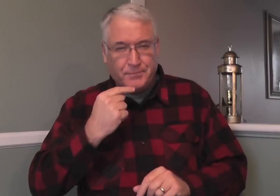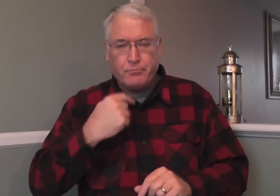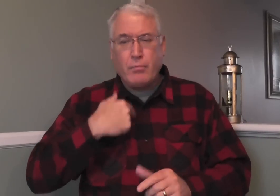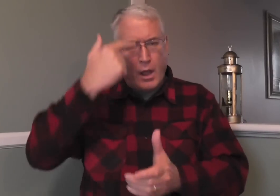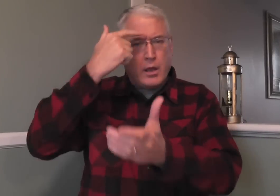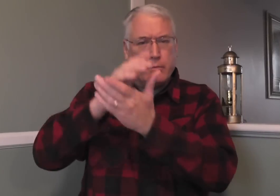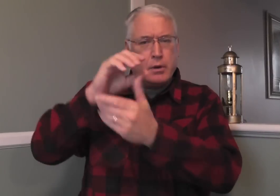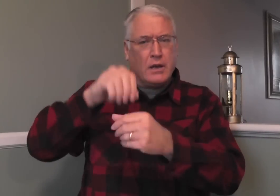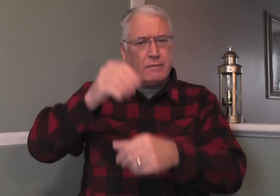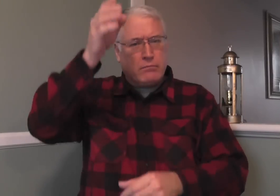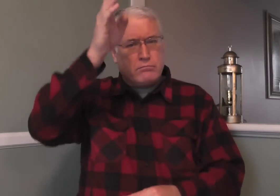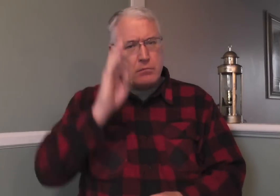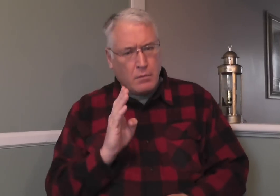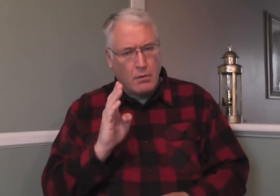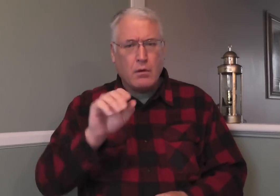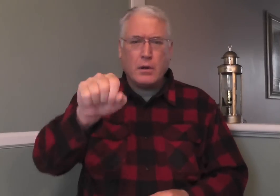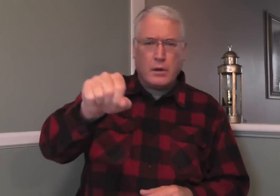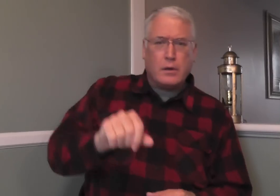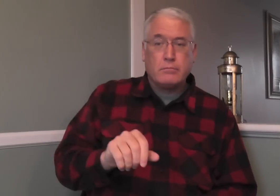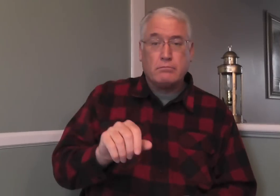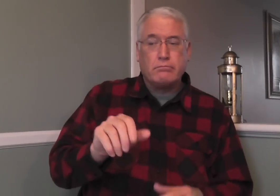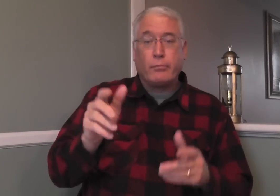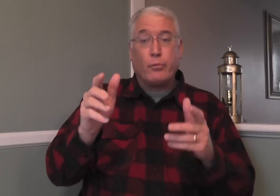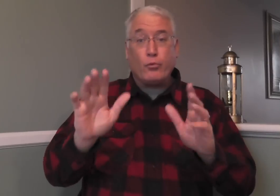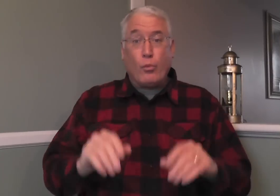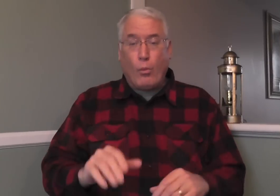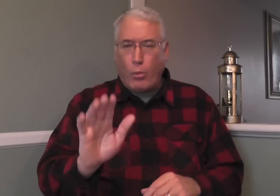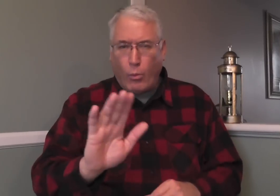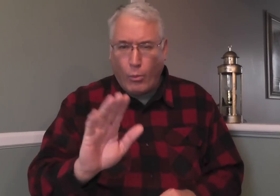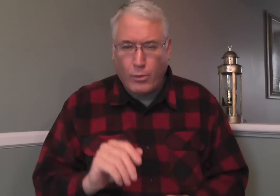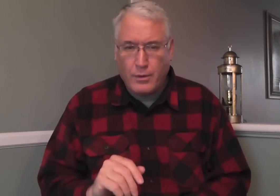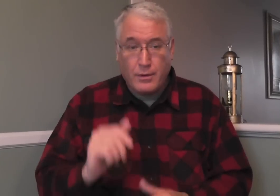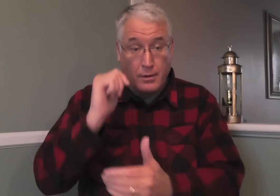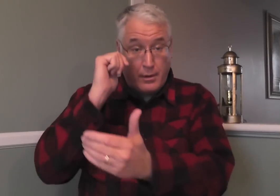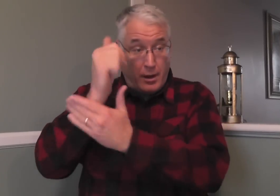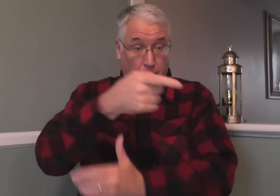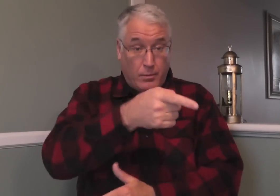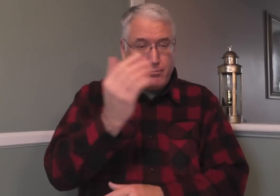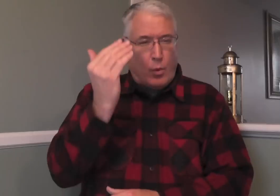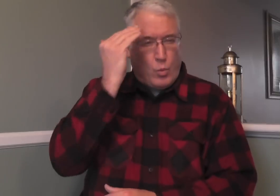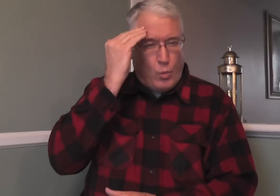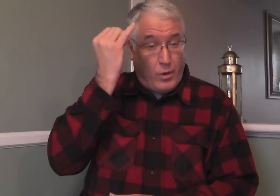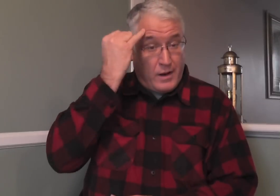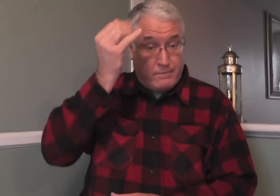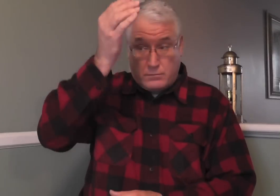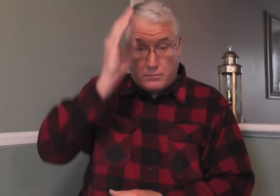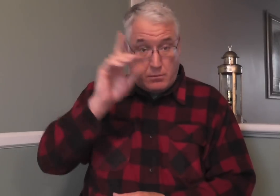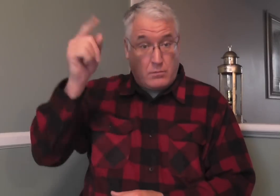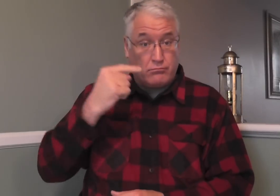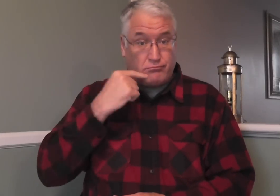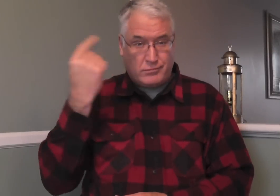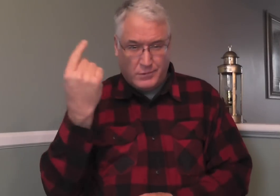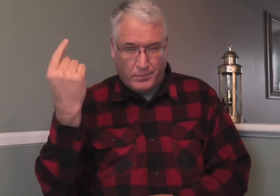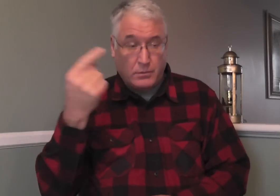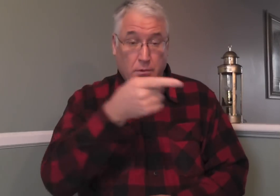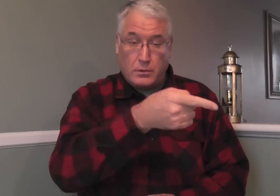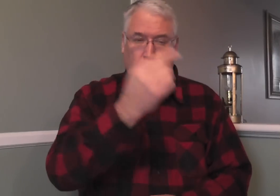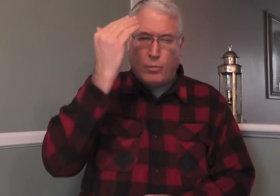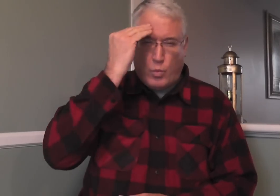some people say, Oh, yeah, I have faith in God, yeah, and then finished. No, Abraham knew that if